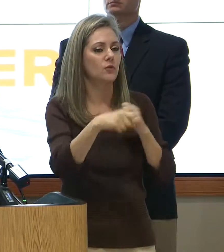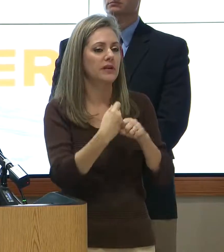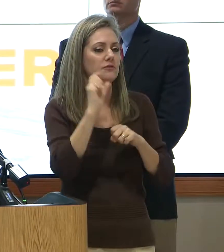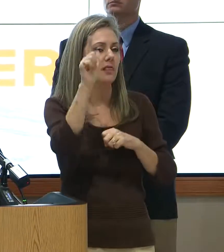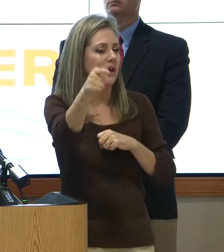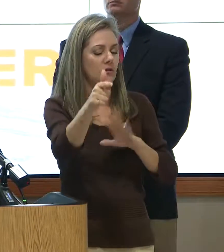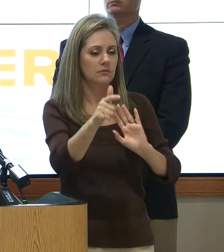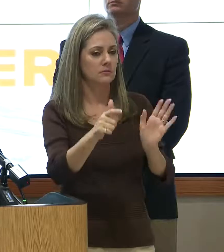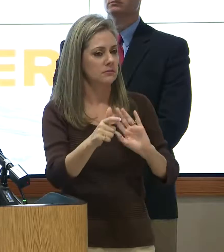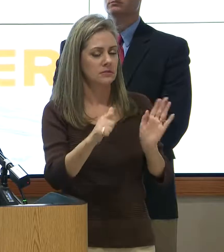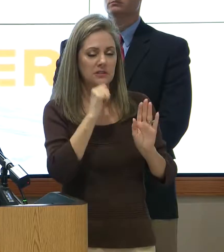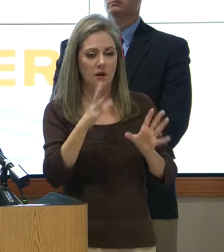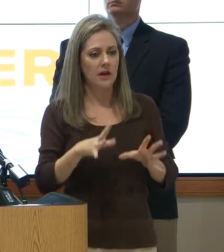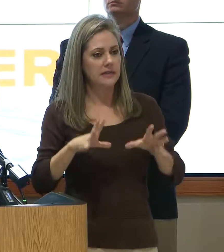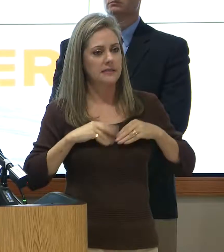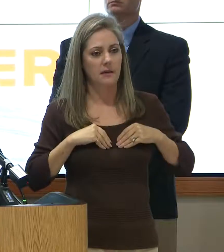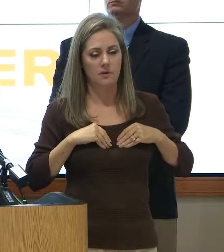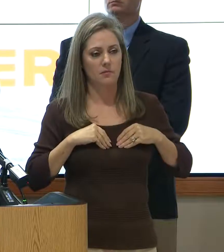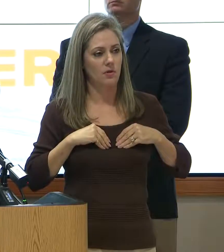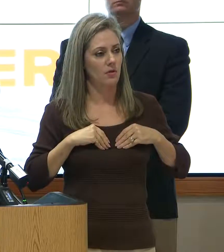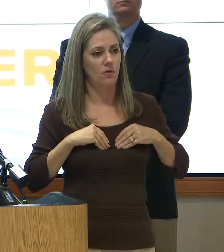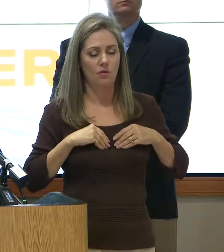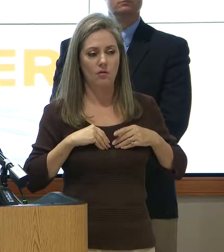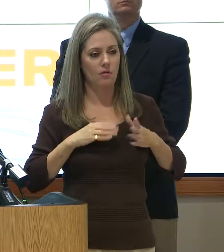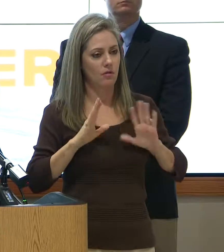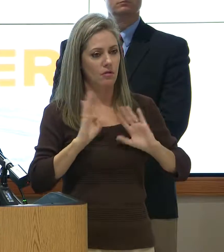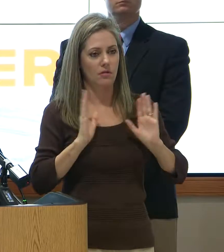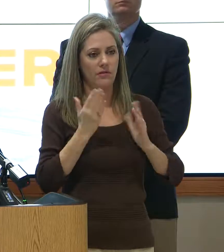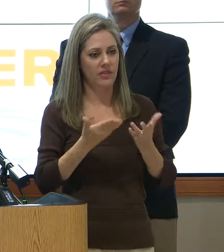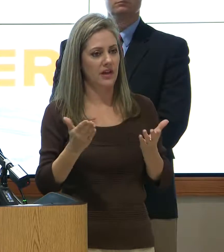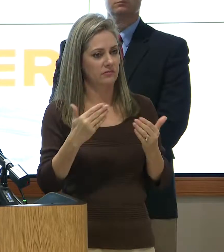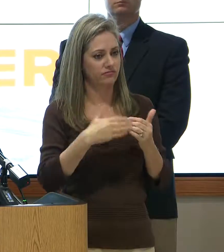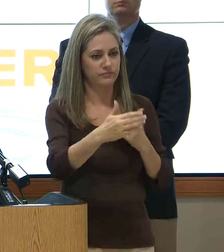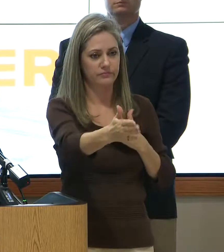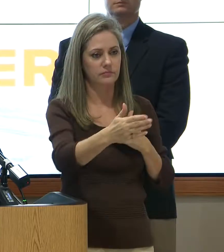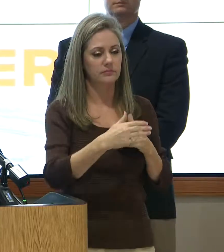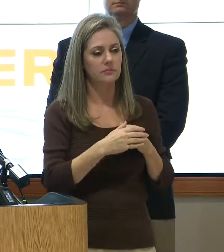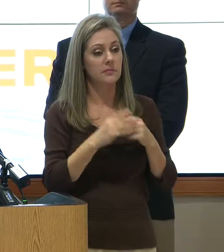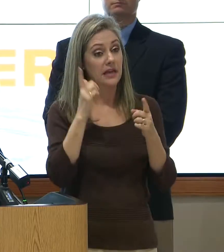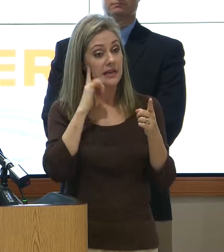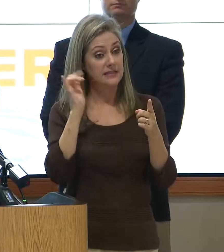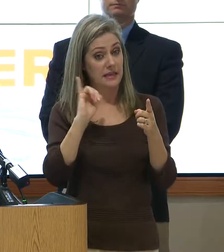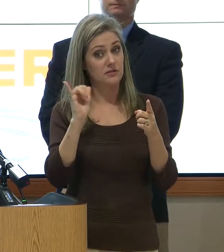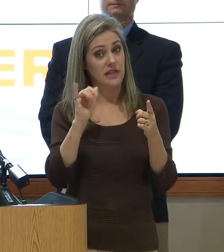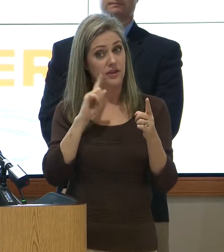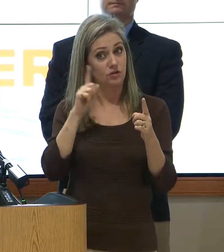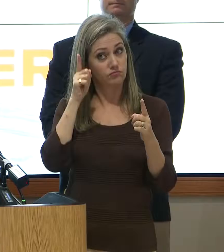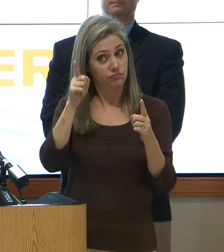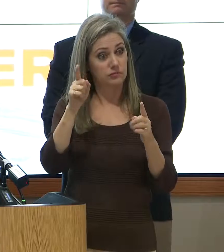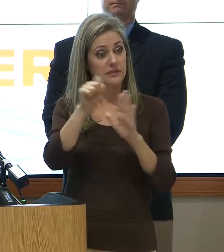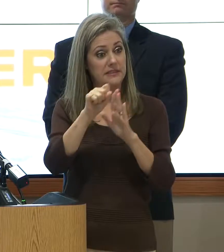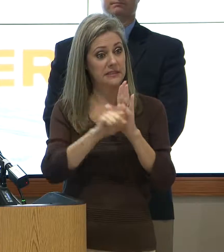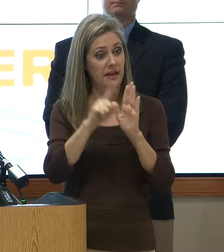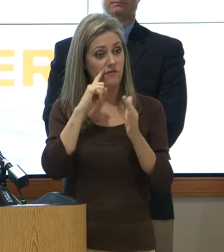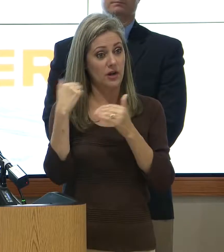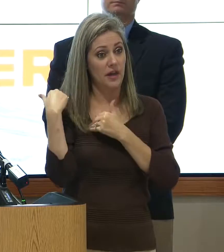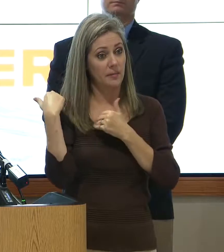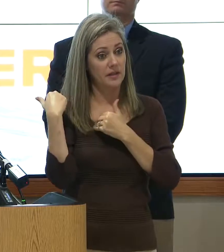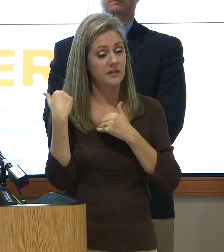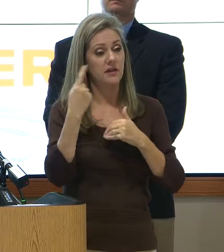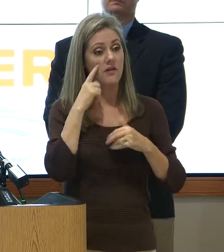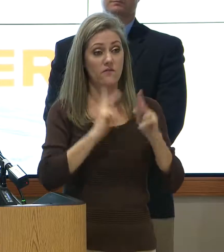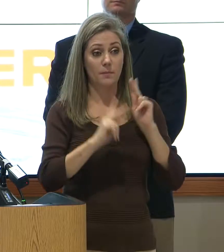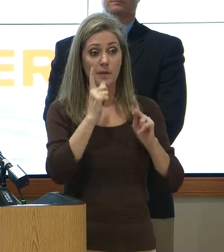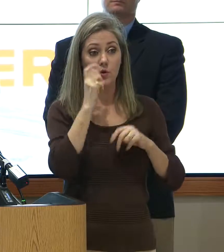I don't think that's an acceptable path going forward. sounds like you're pointing to the state for accountability. For those residents who experienced a flood in